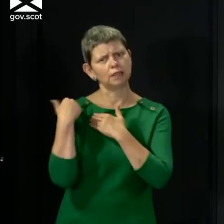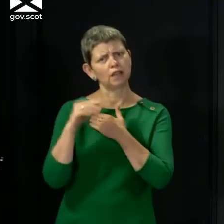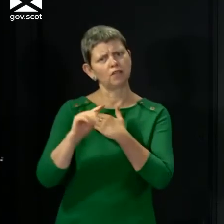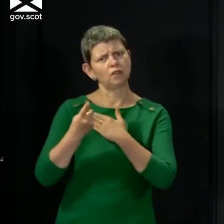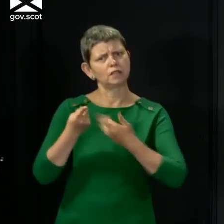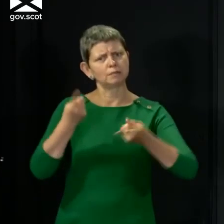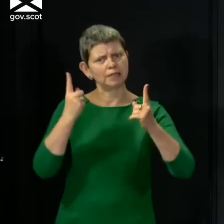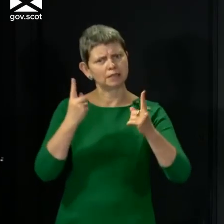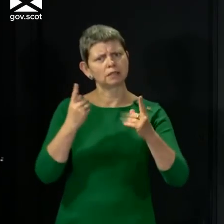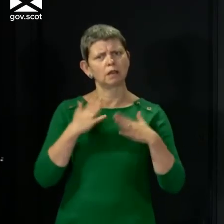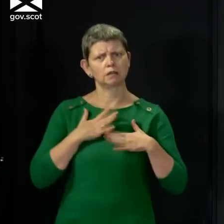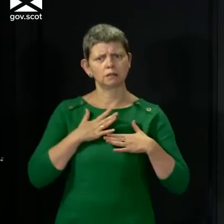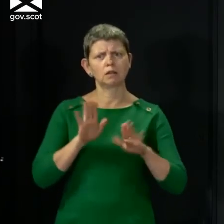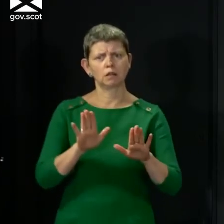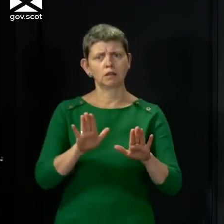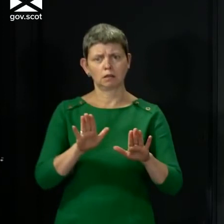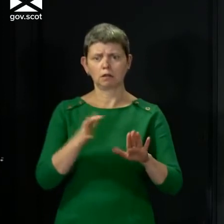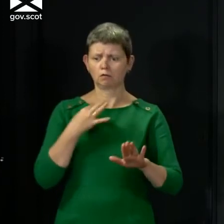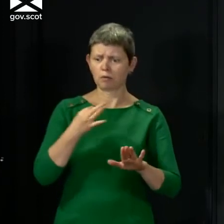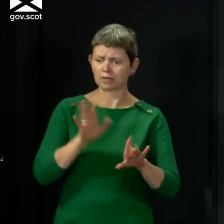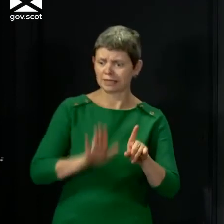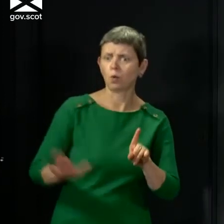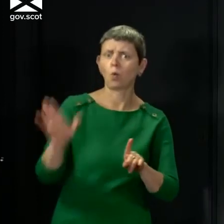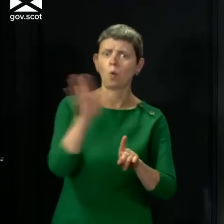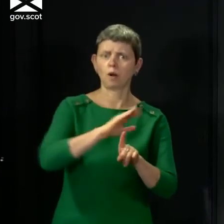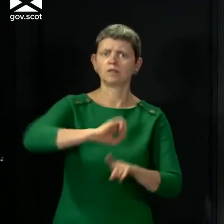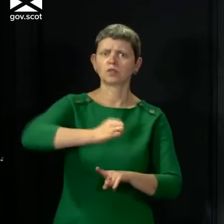Minister and as First Minister for all of the country.